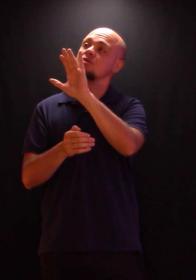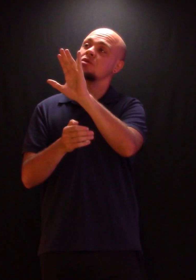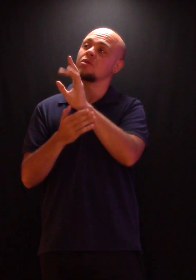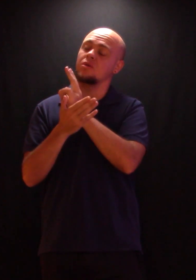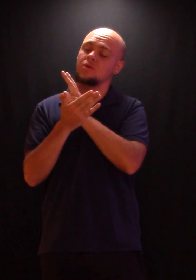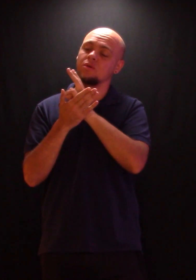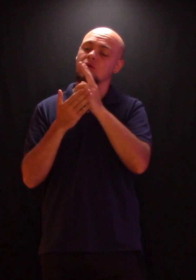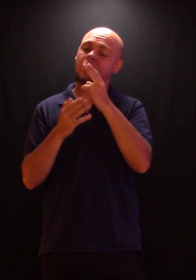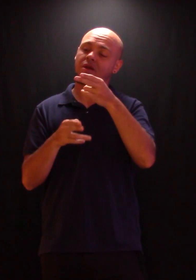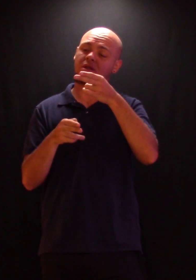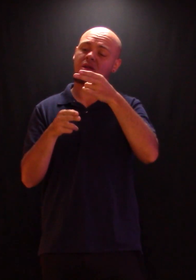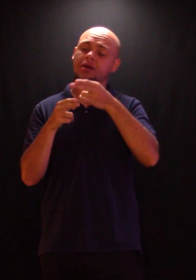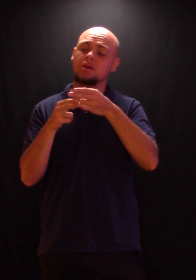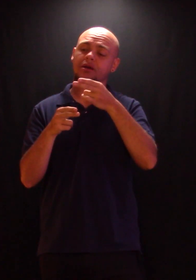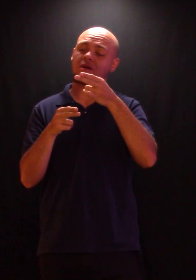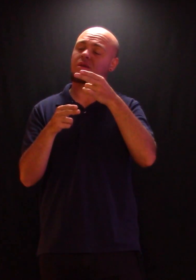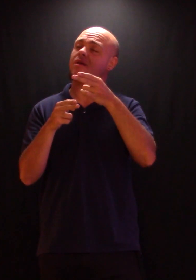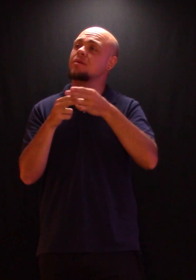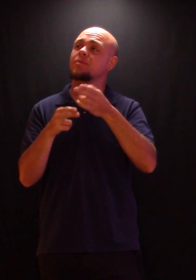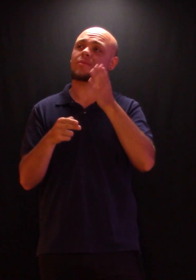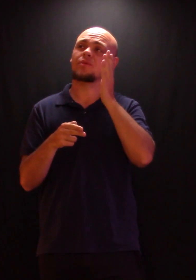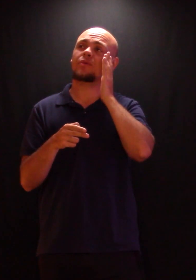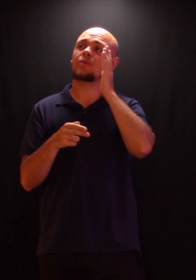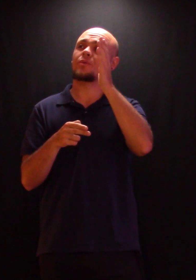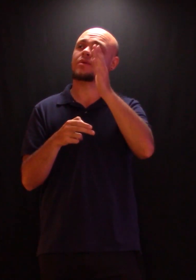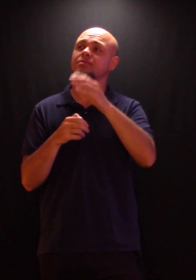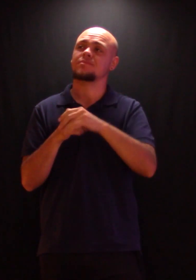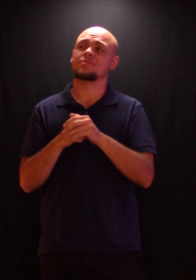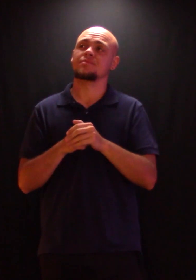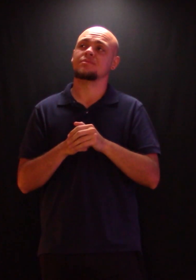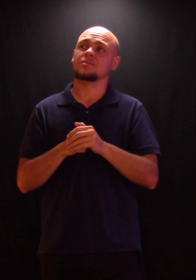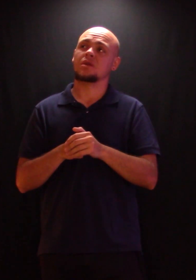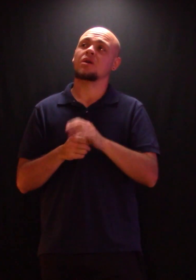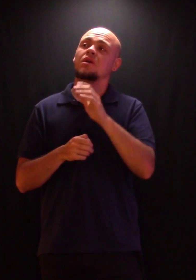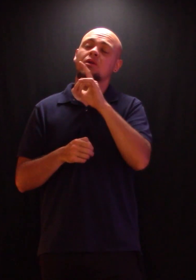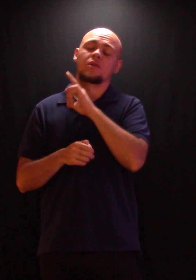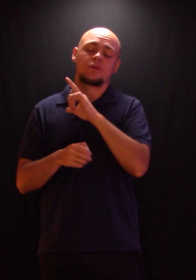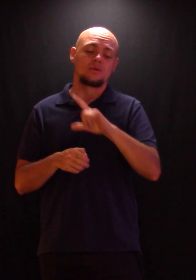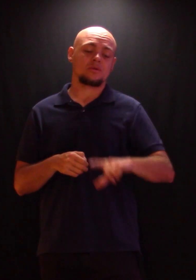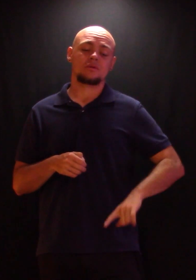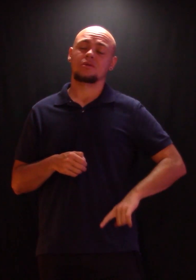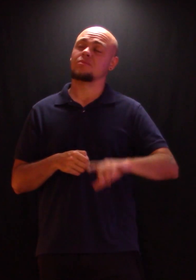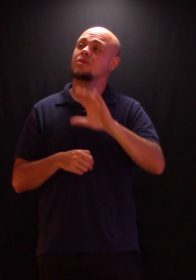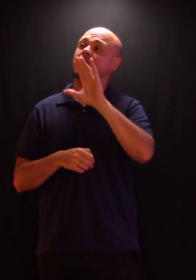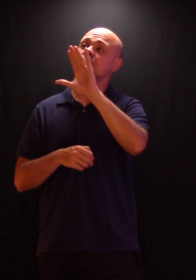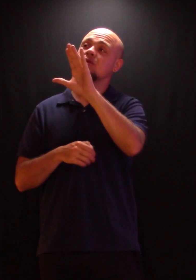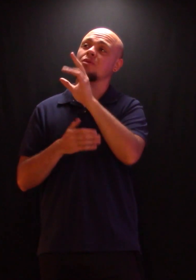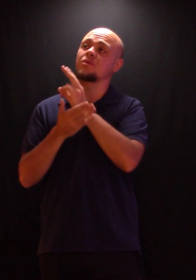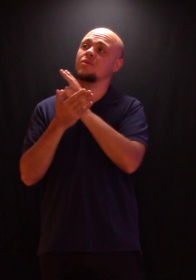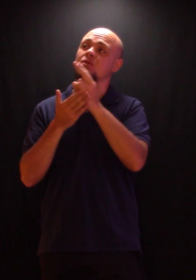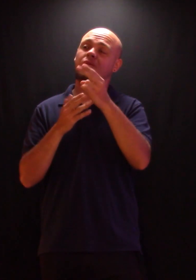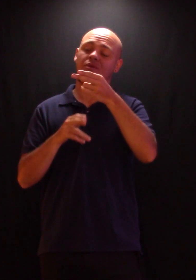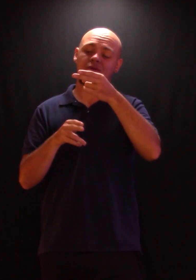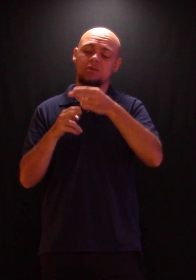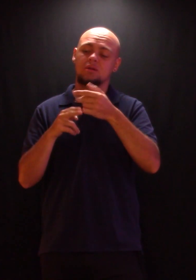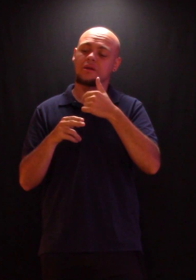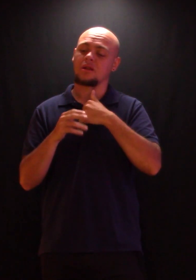worship Your holy name Lord, I'll worship Your